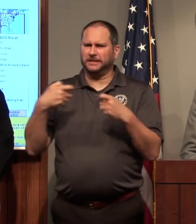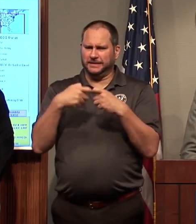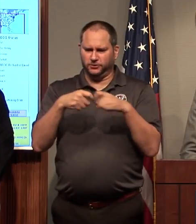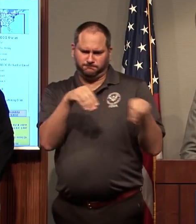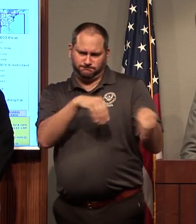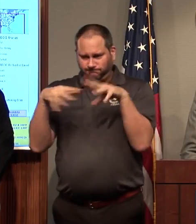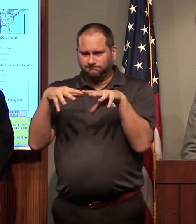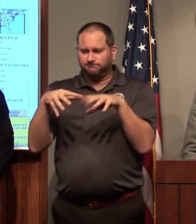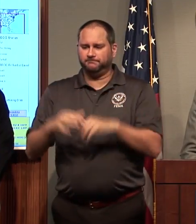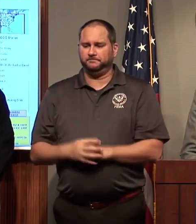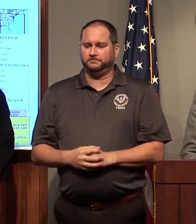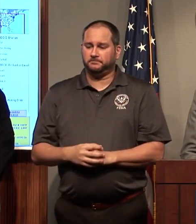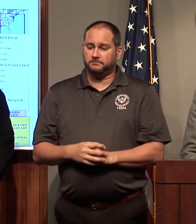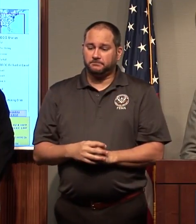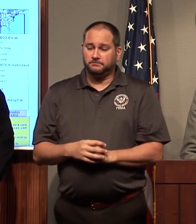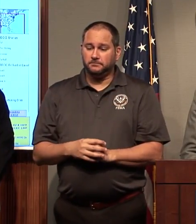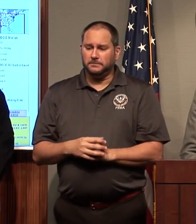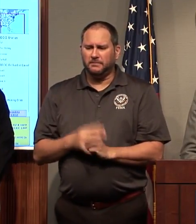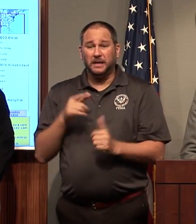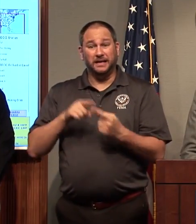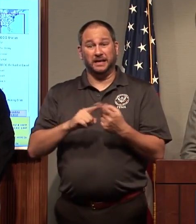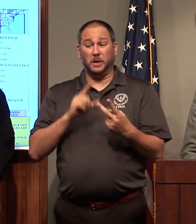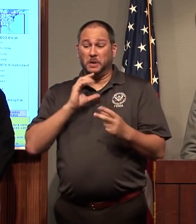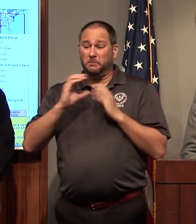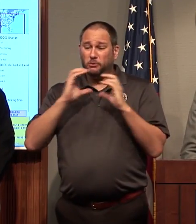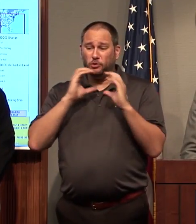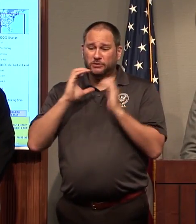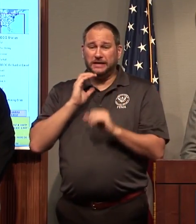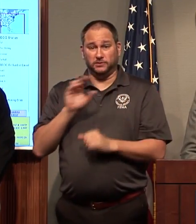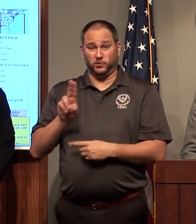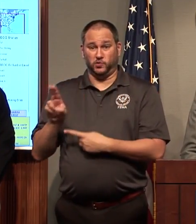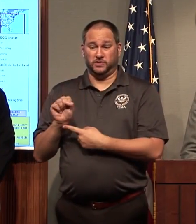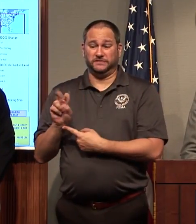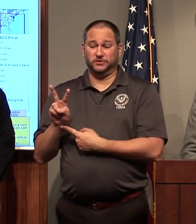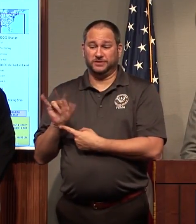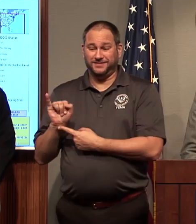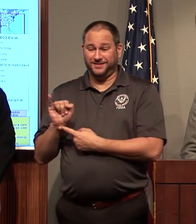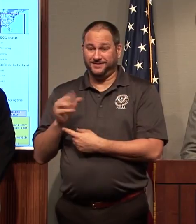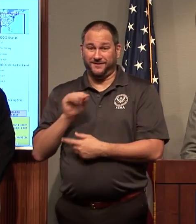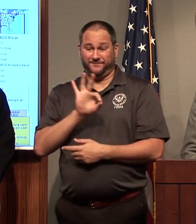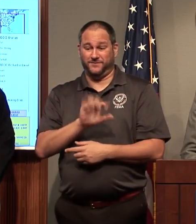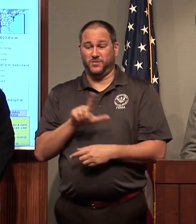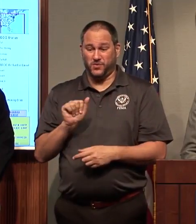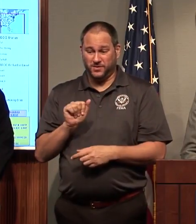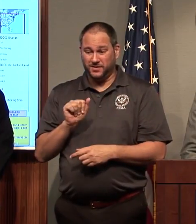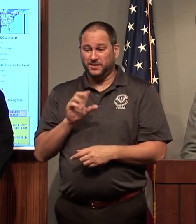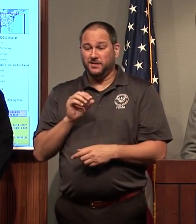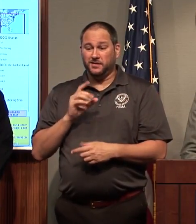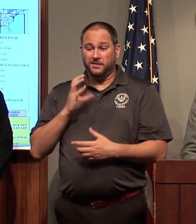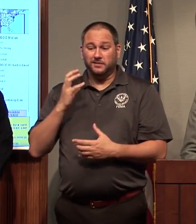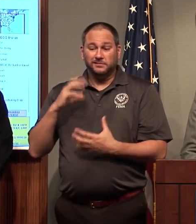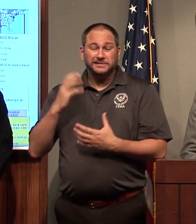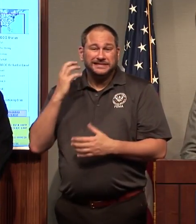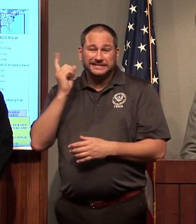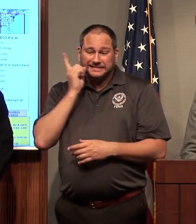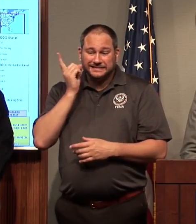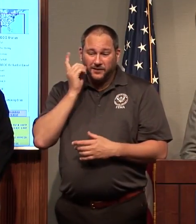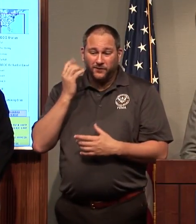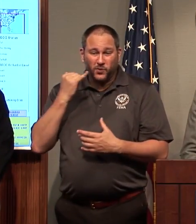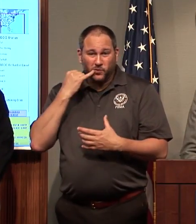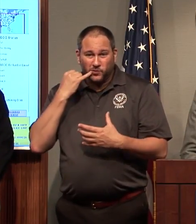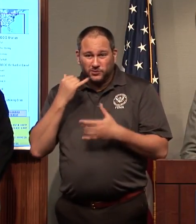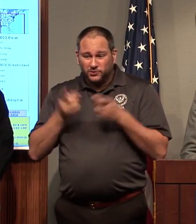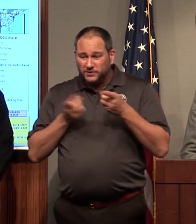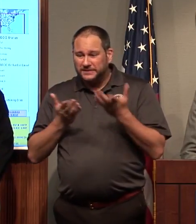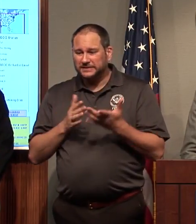Communications is also an issue, particularly down in the Virgin Islands. But in Florida, there is some cell service disruption and maybe some wire line disruption as well.